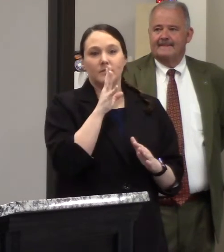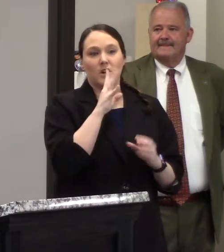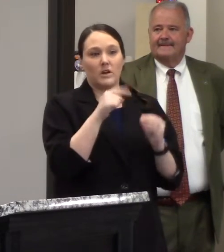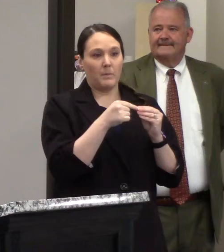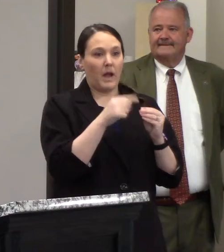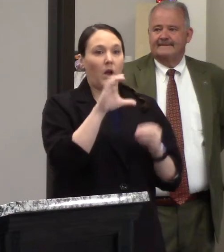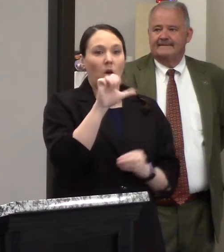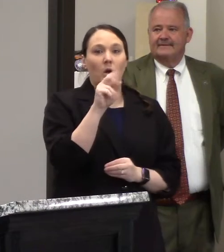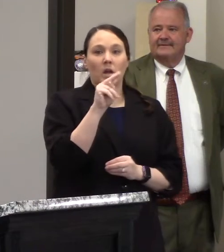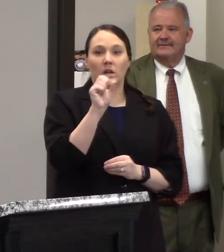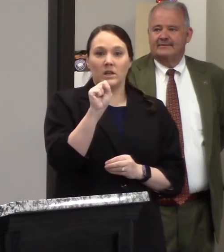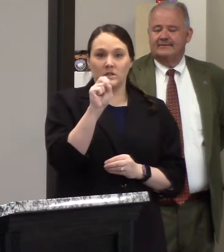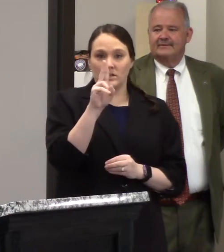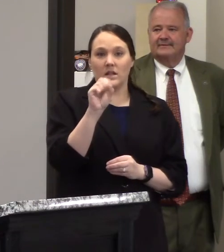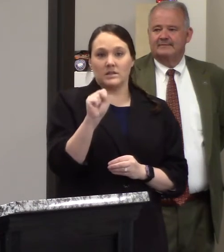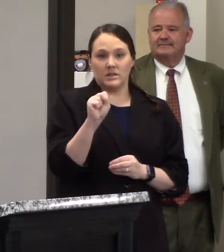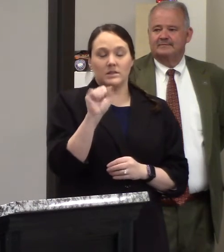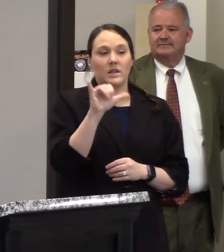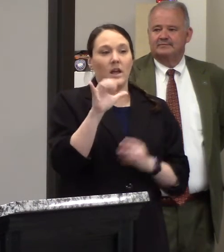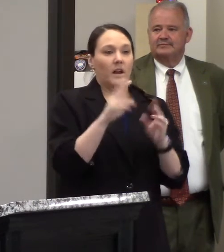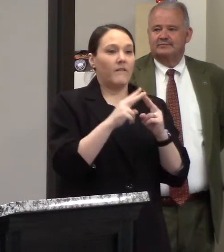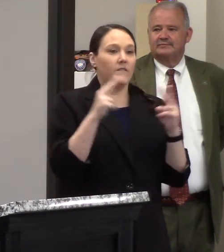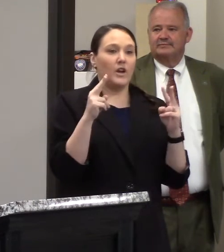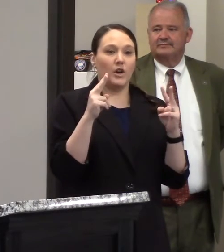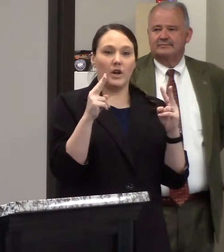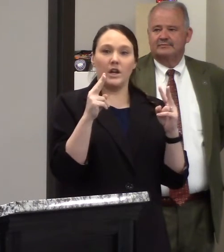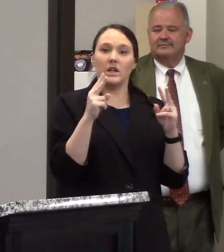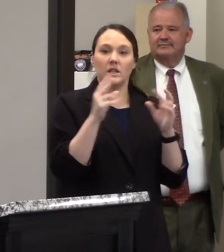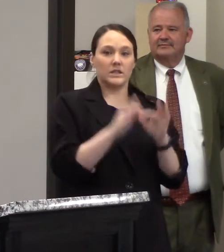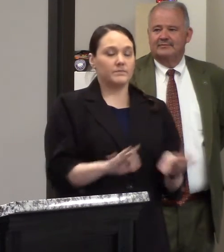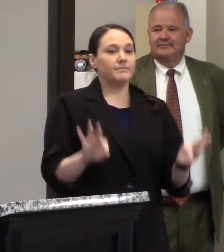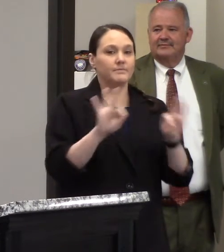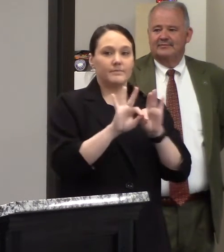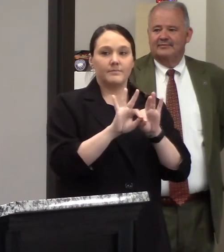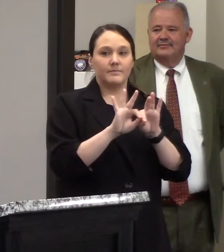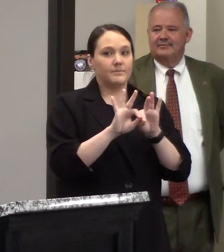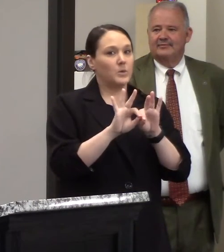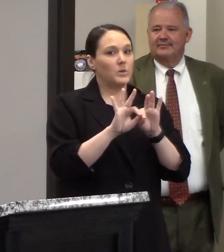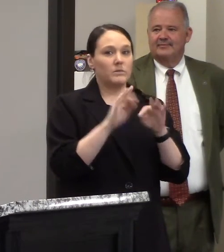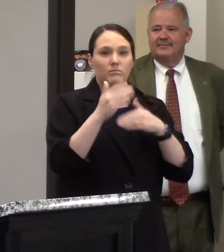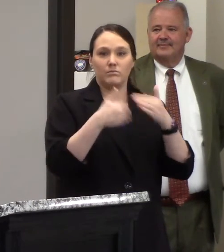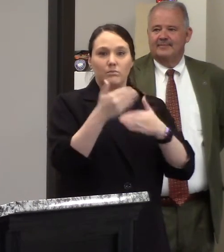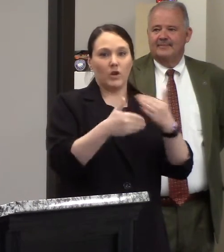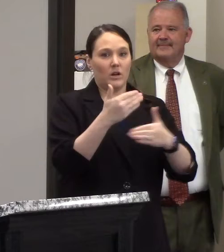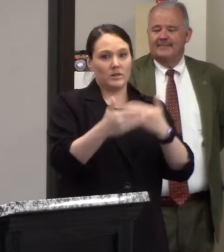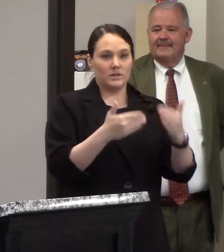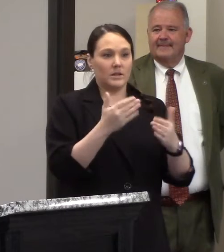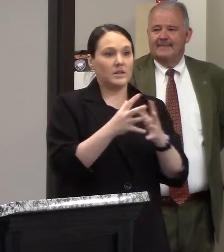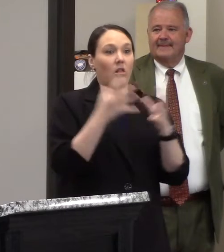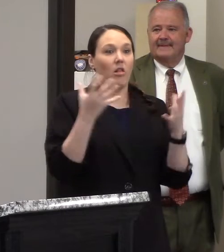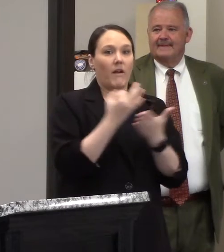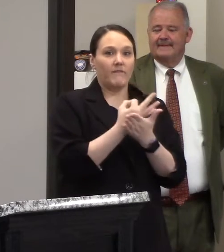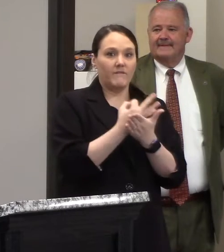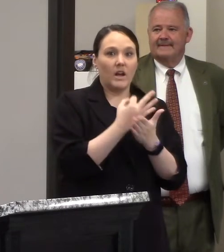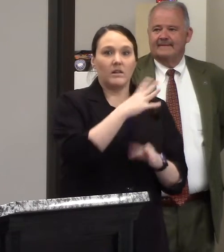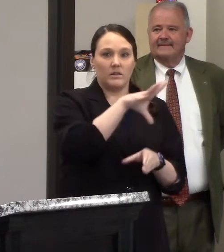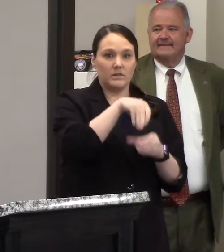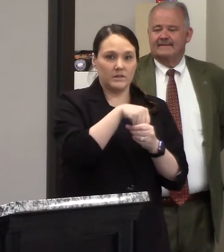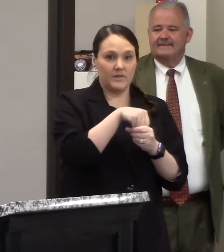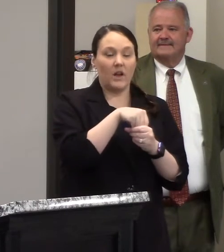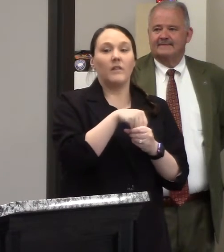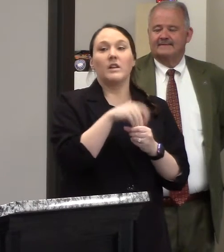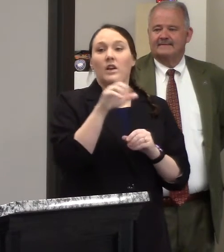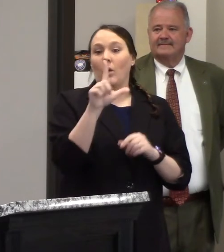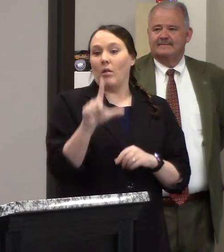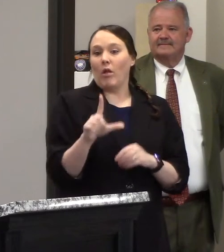our census that is a very get the census done it's a very important process a lot of funding involved if you lock your low